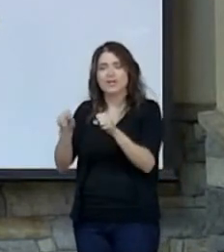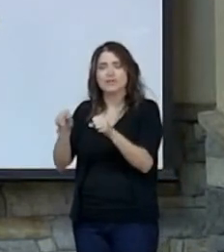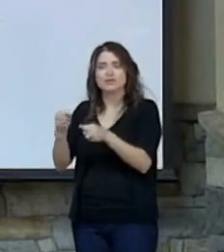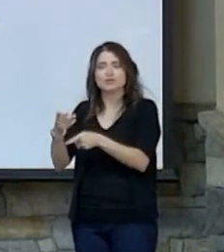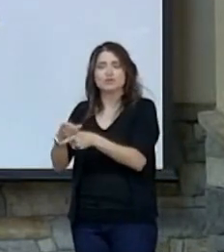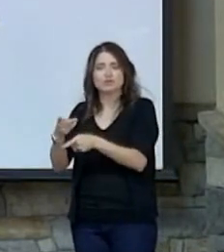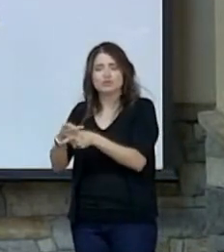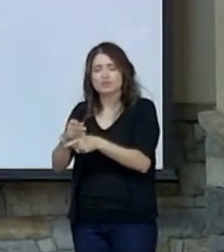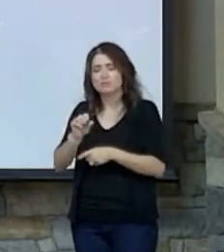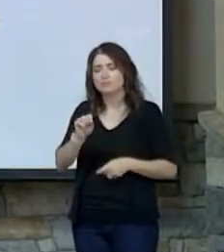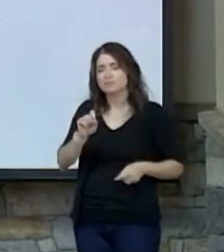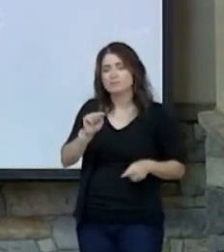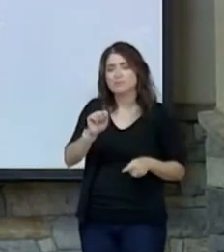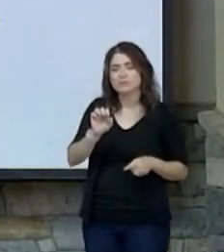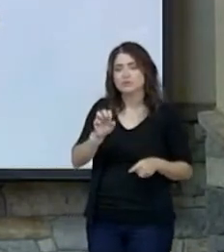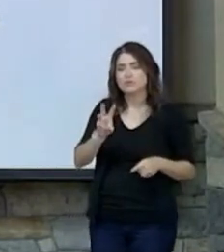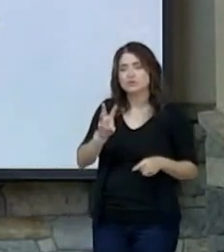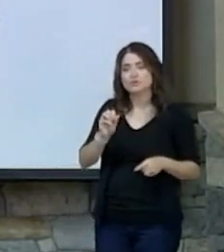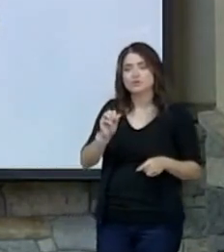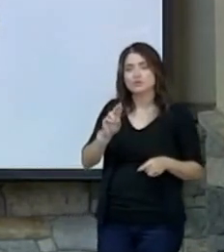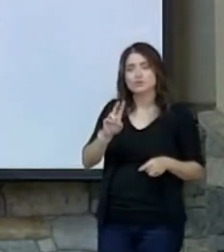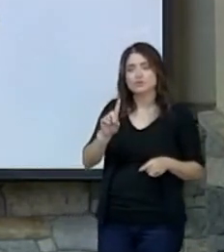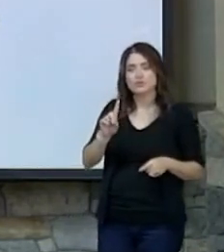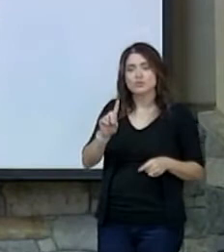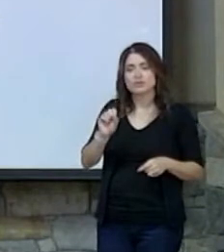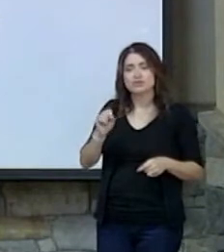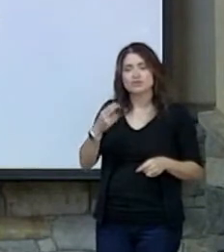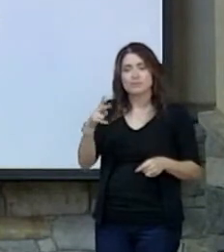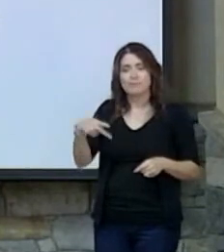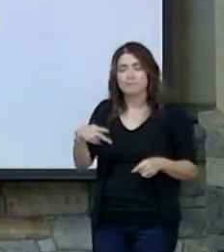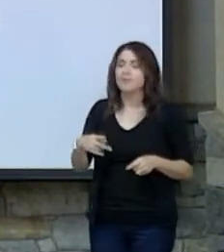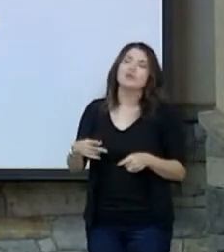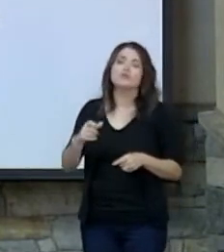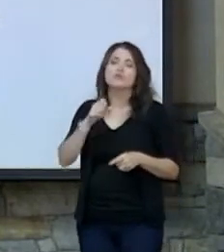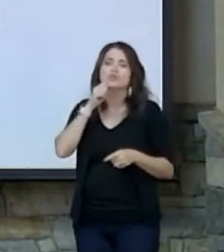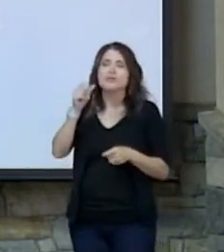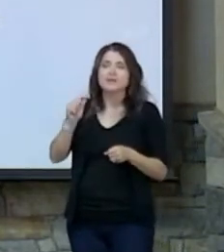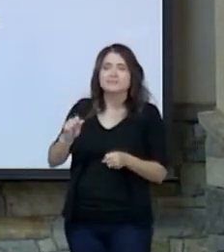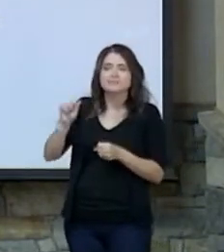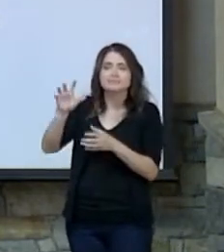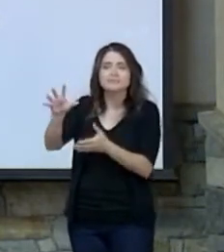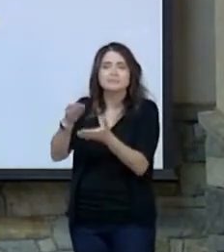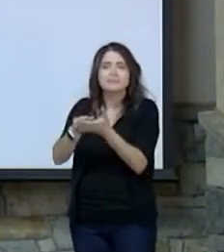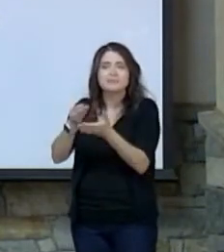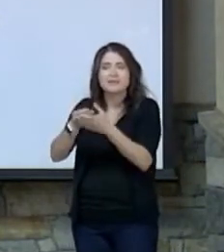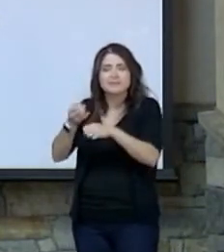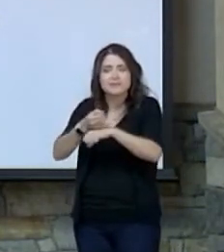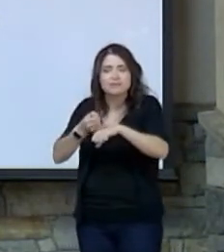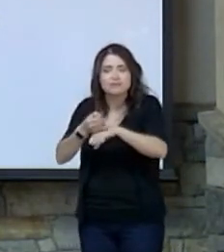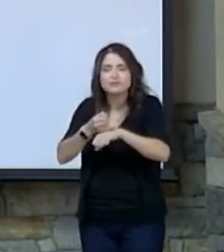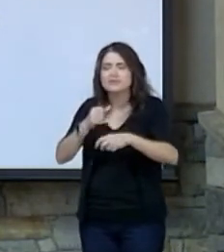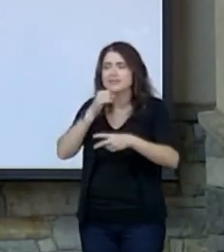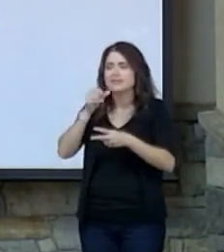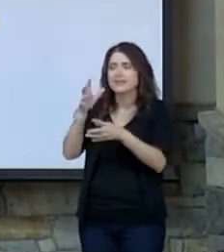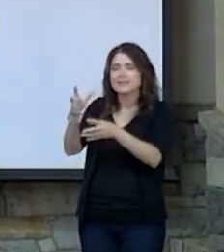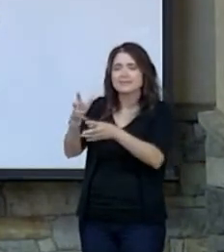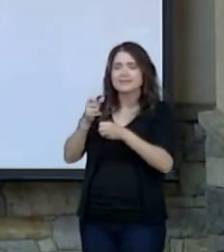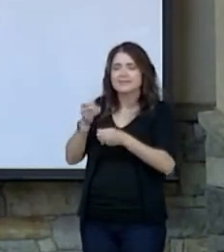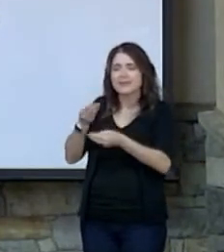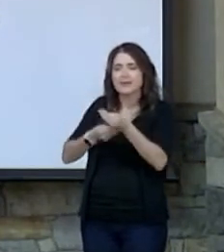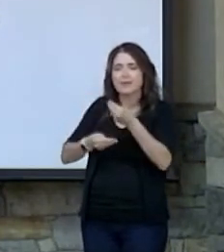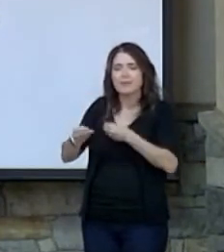Continuing on to verse number 5. Who does not put out his money at interest and does not take a bribe against